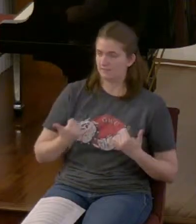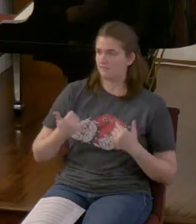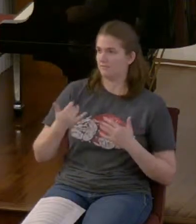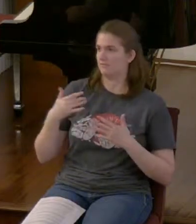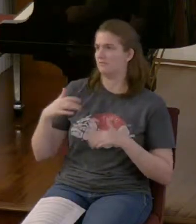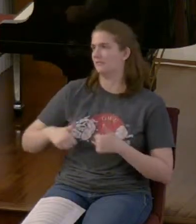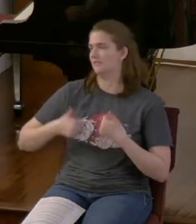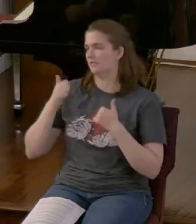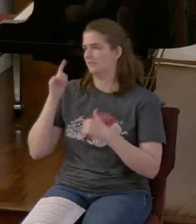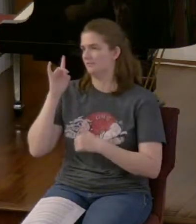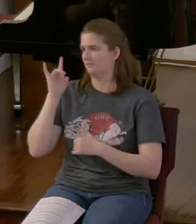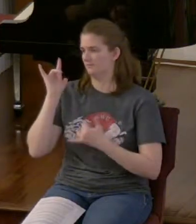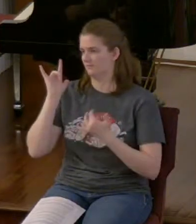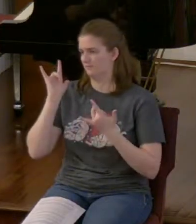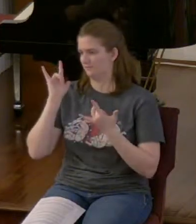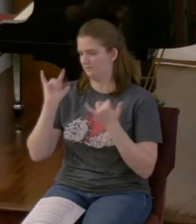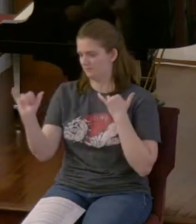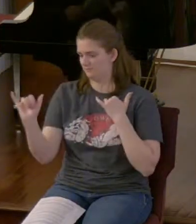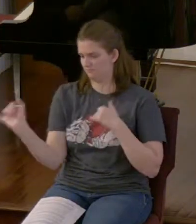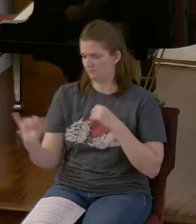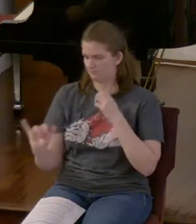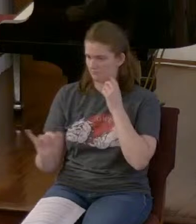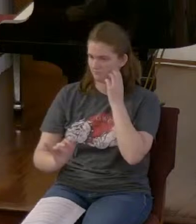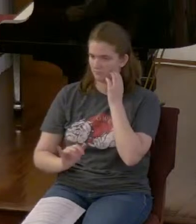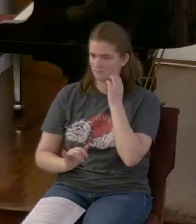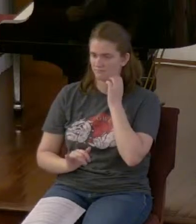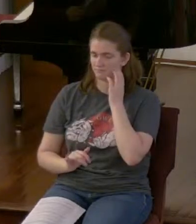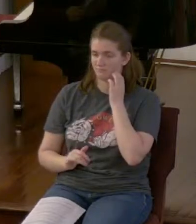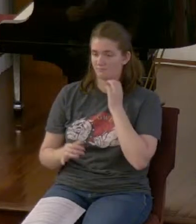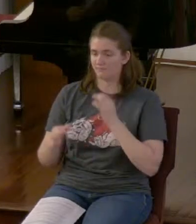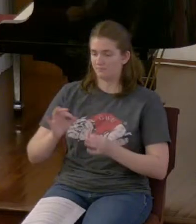The spirit within me